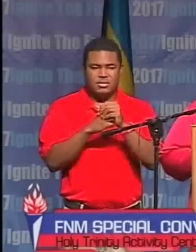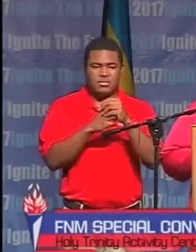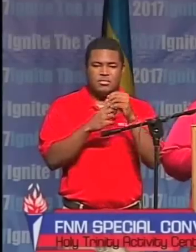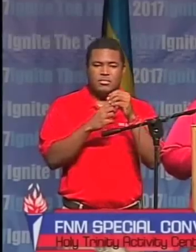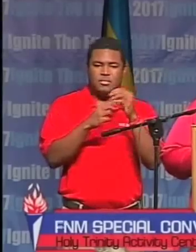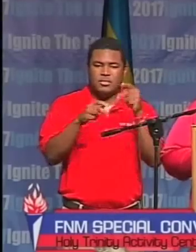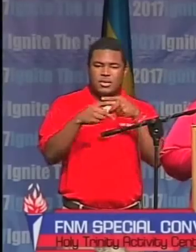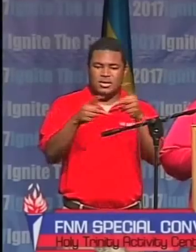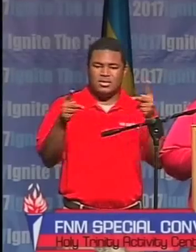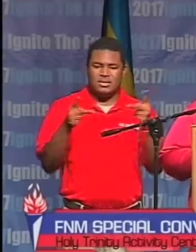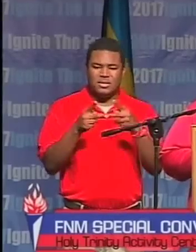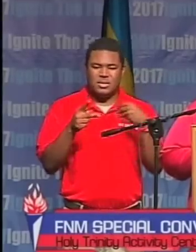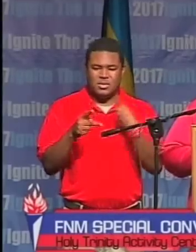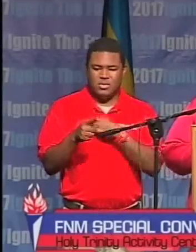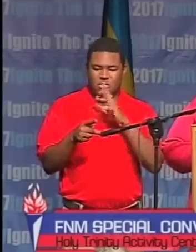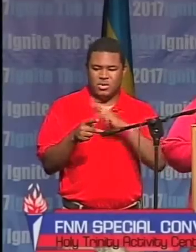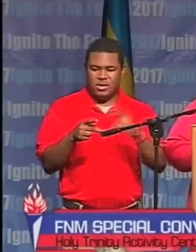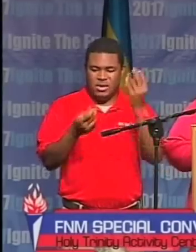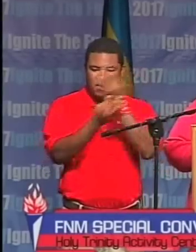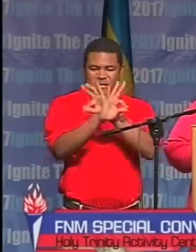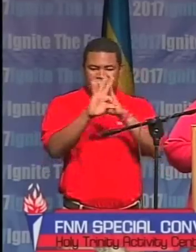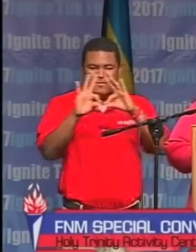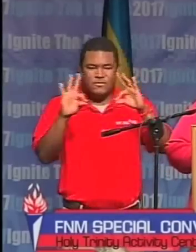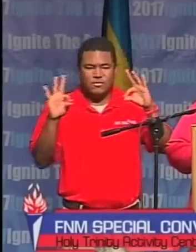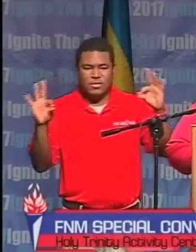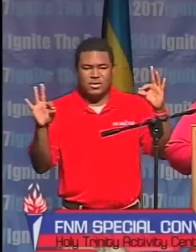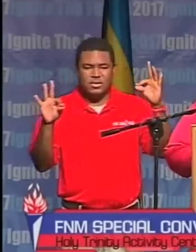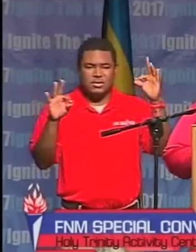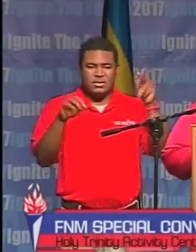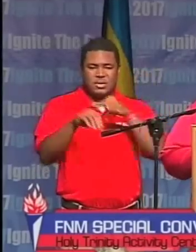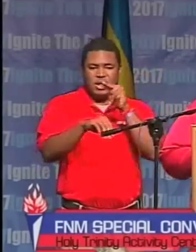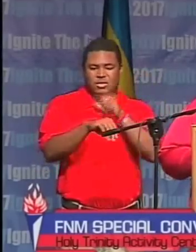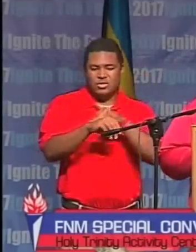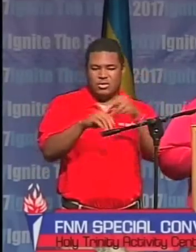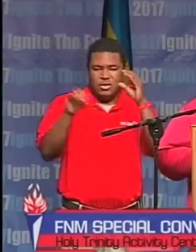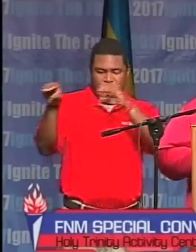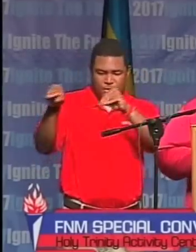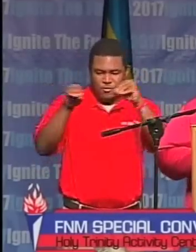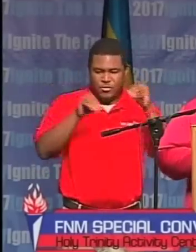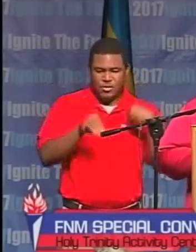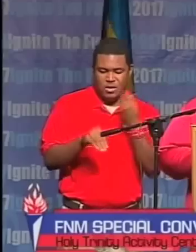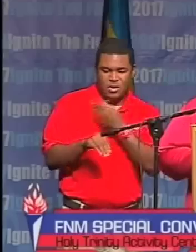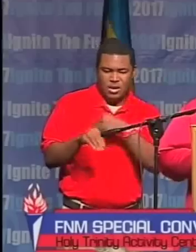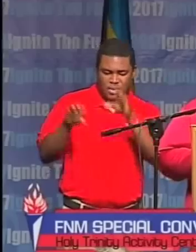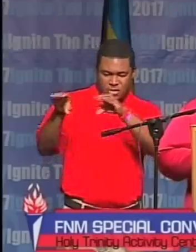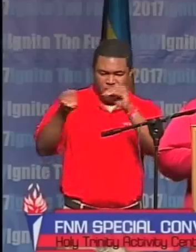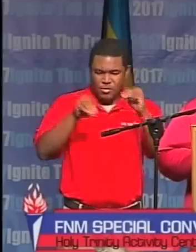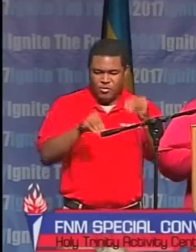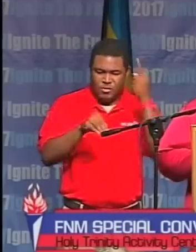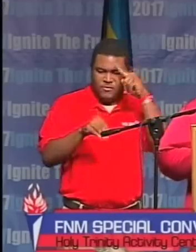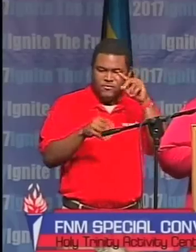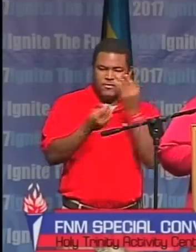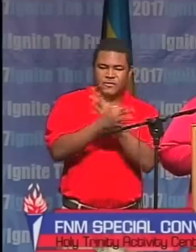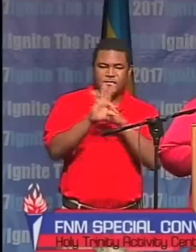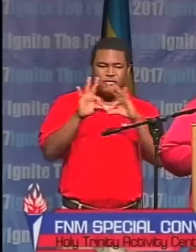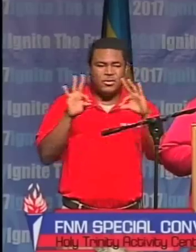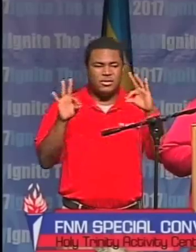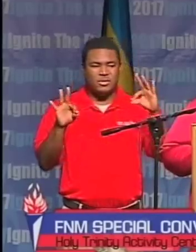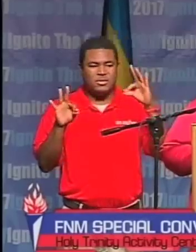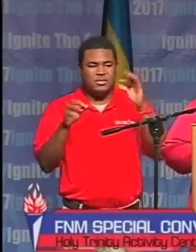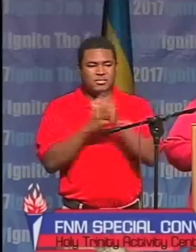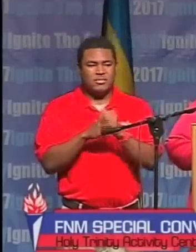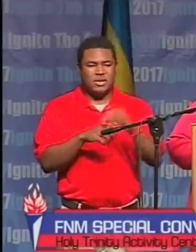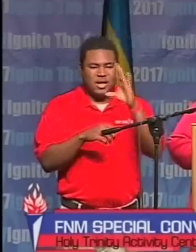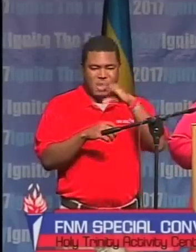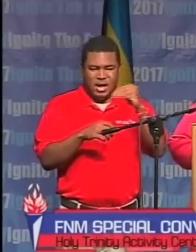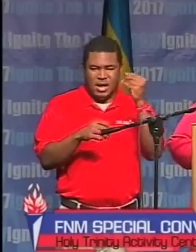national movement. Ours is a movement for freedom, equality